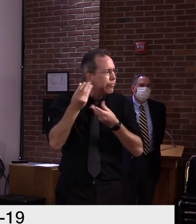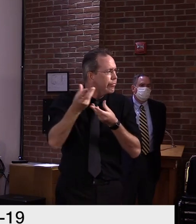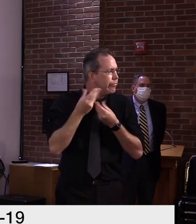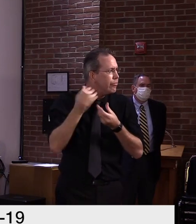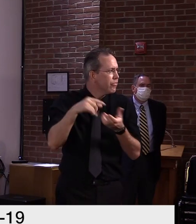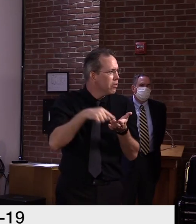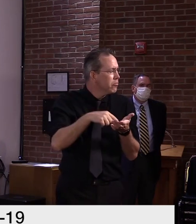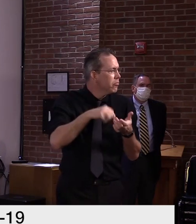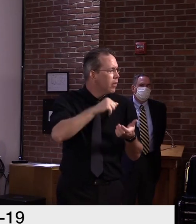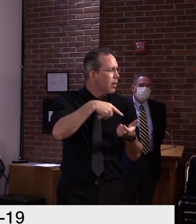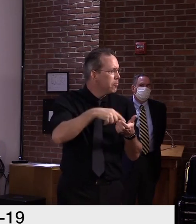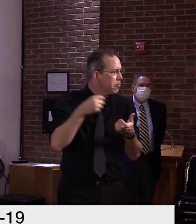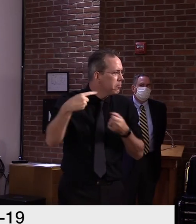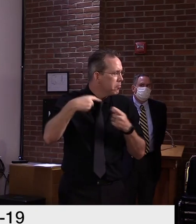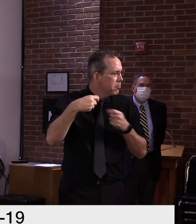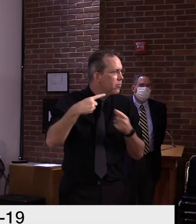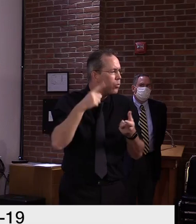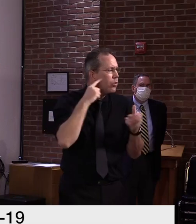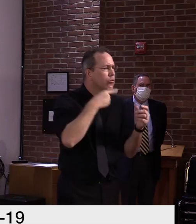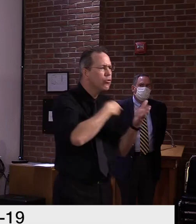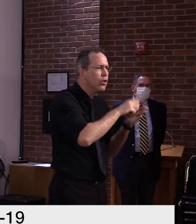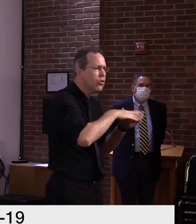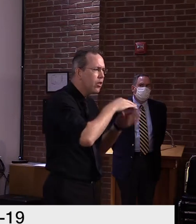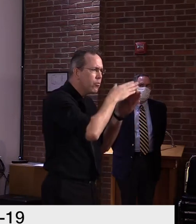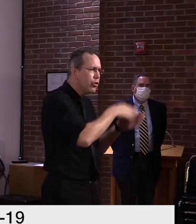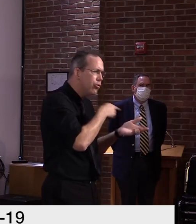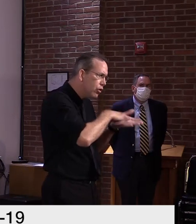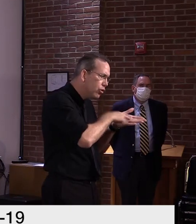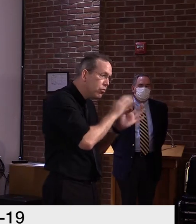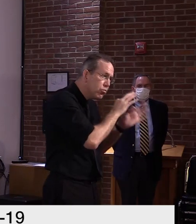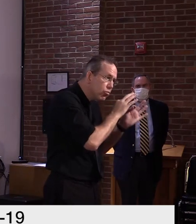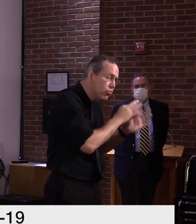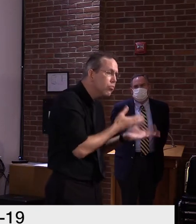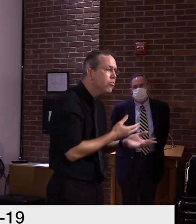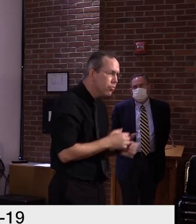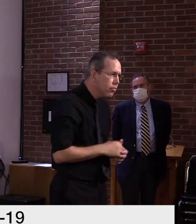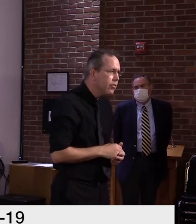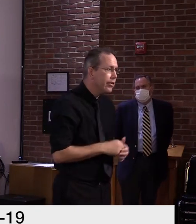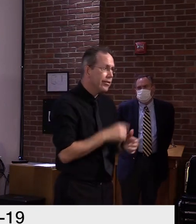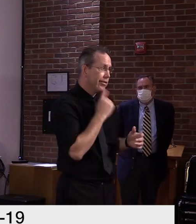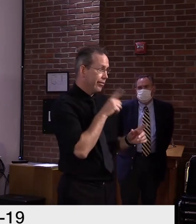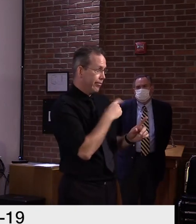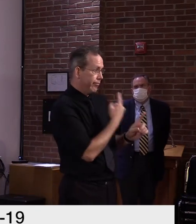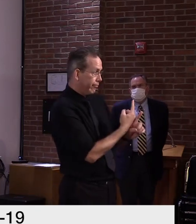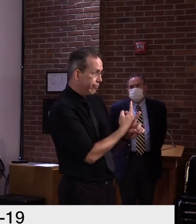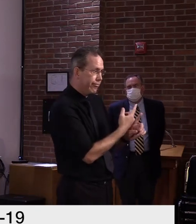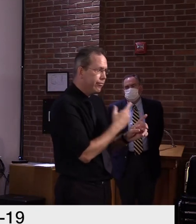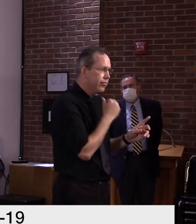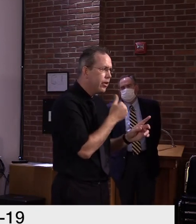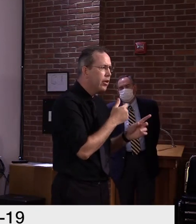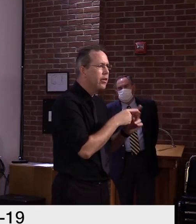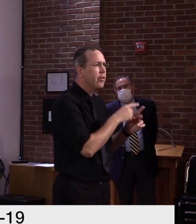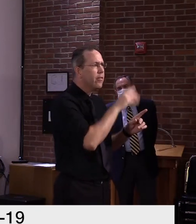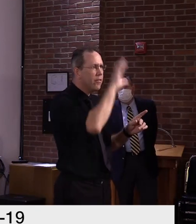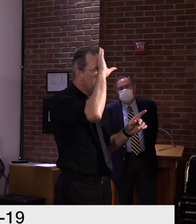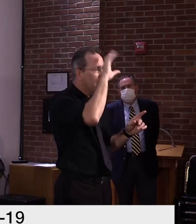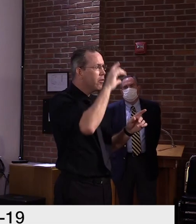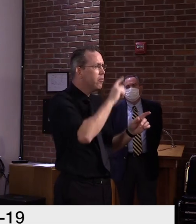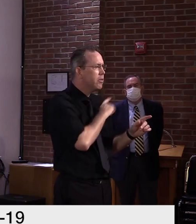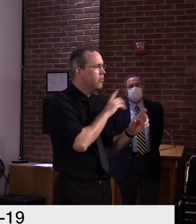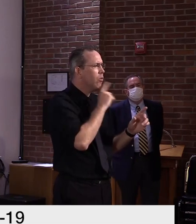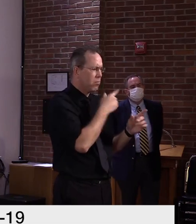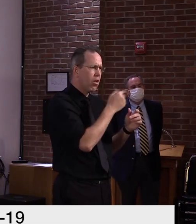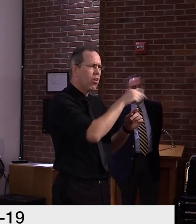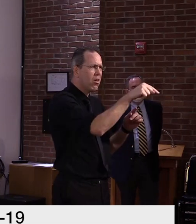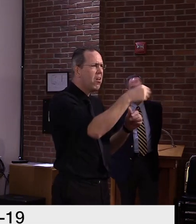daily basis. Um, so just like any other Vermonter, they would, uh, have access to that and be involved in that